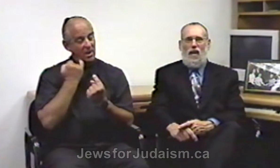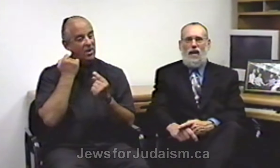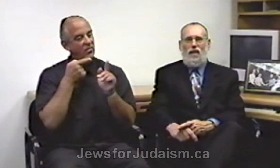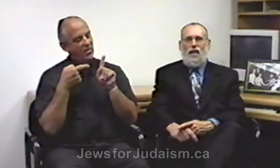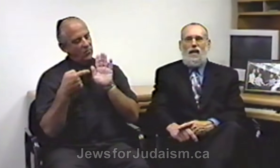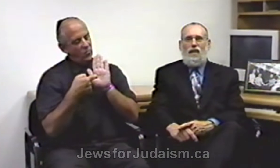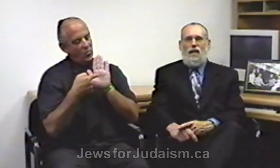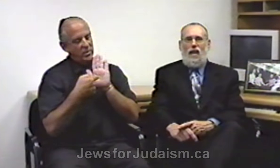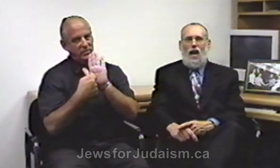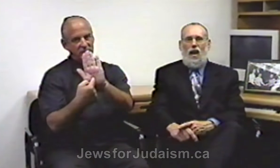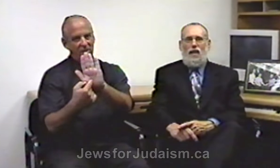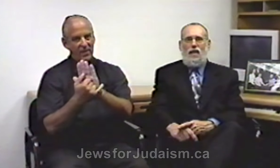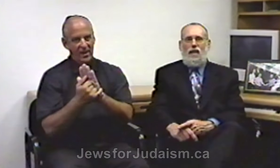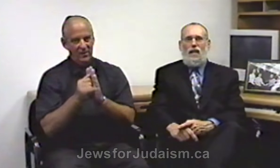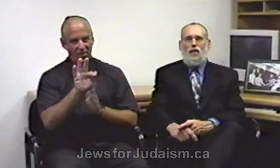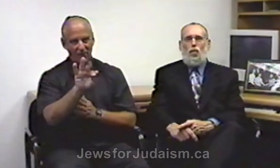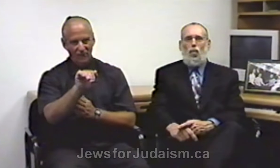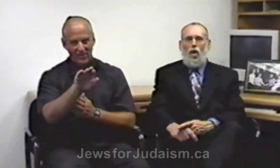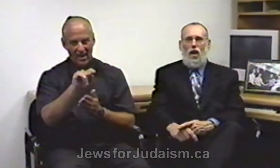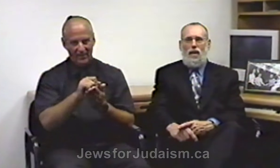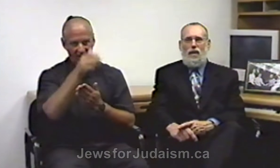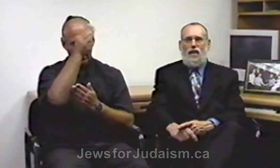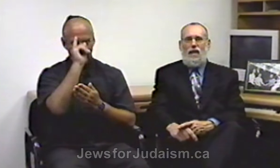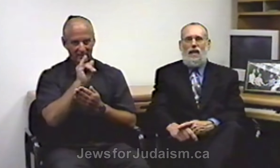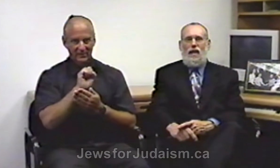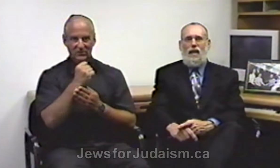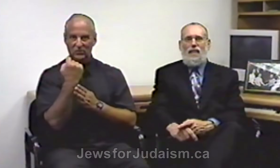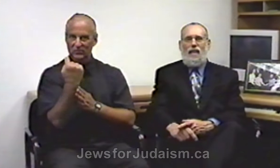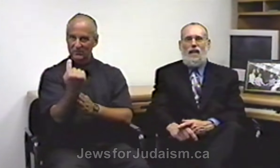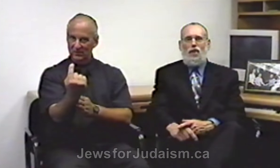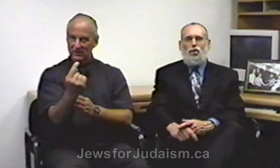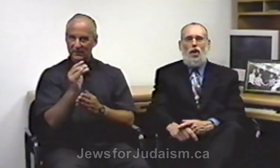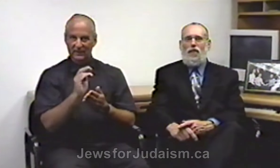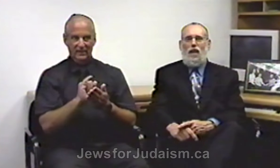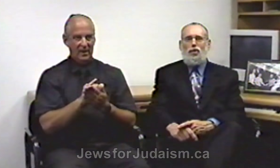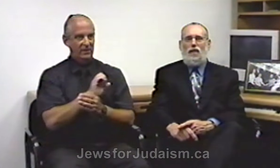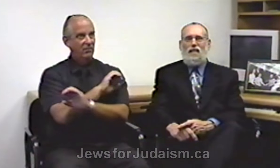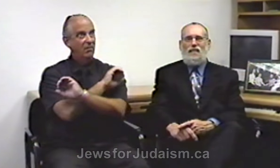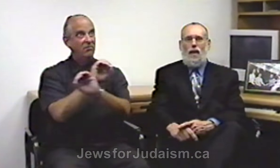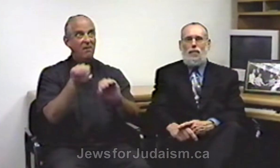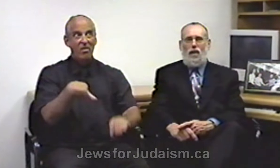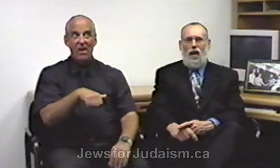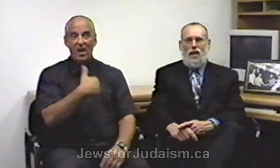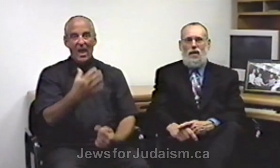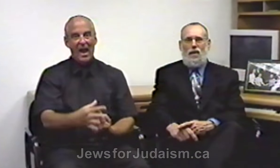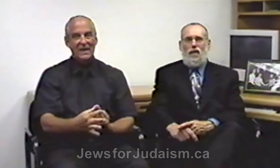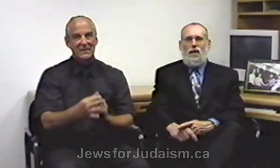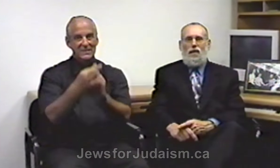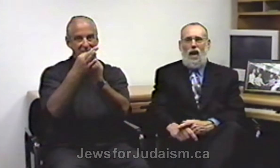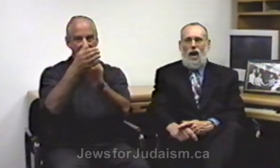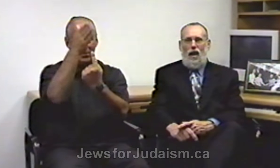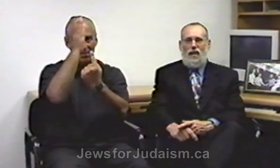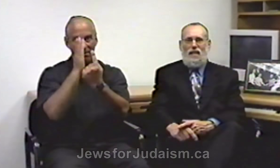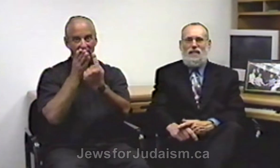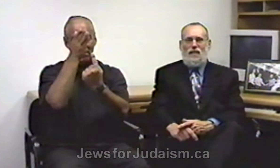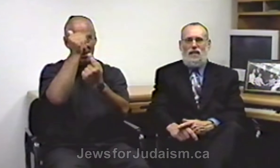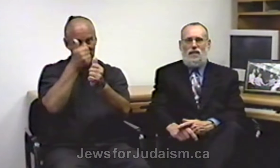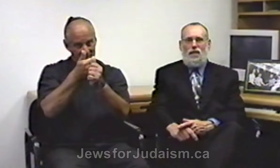fact that God is one in that there's nothing else except God. God exists